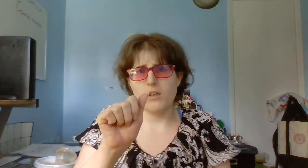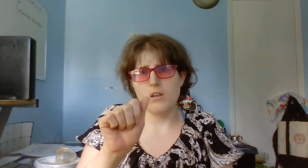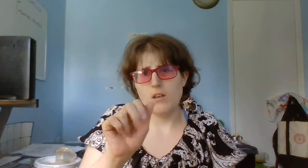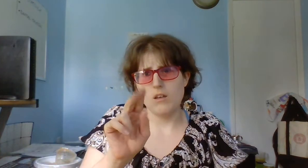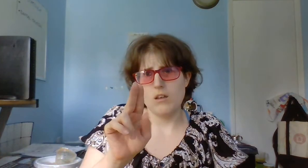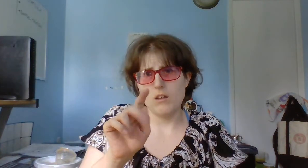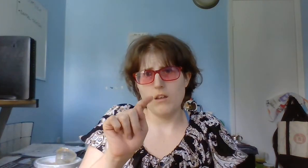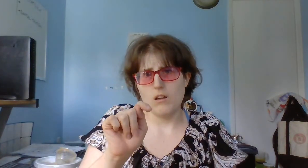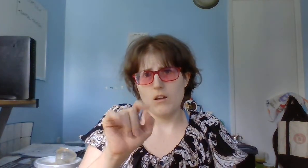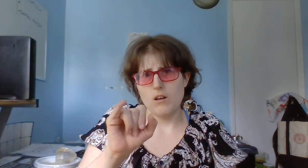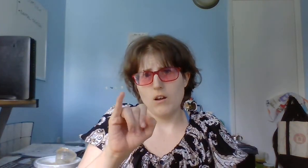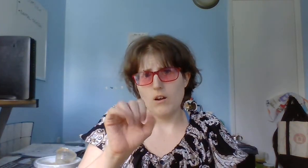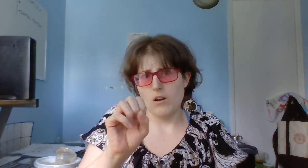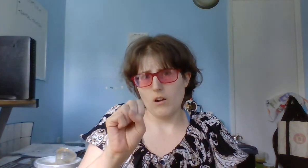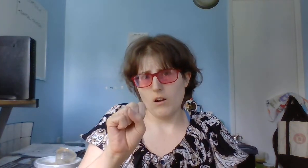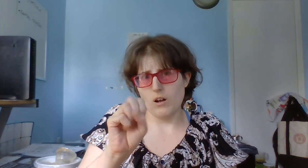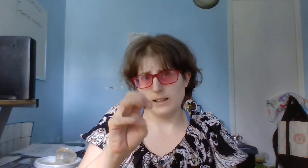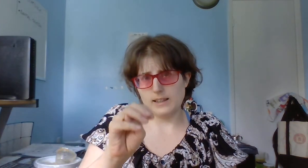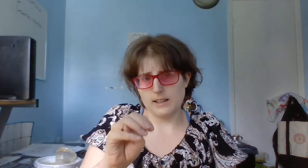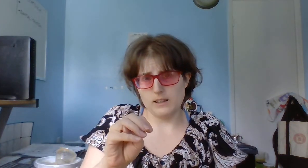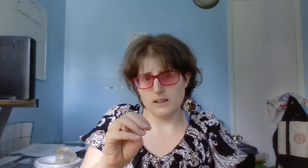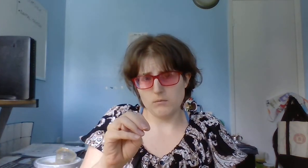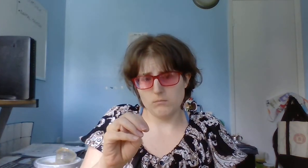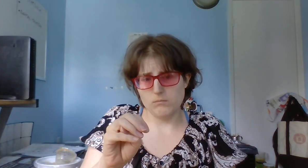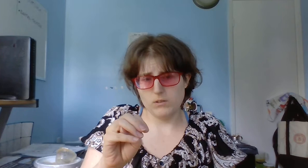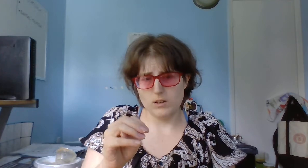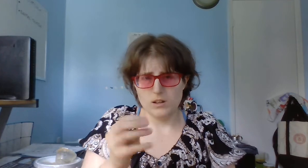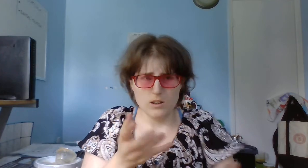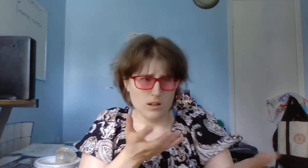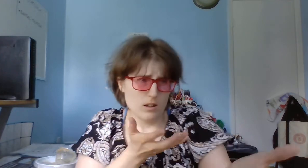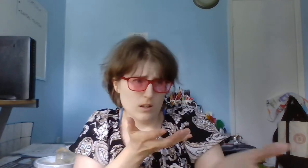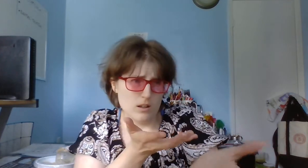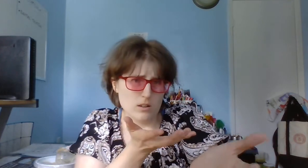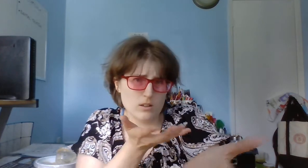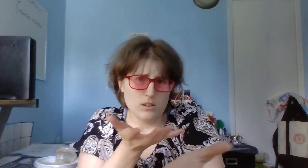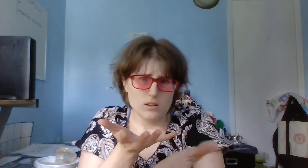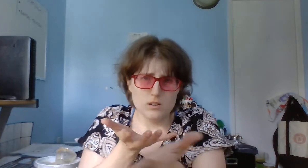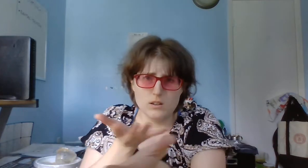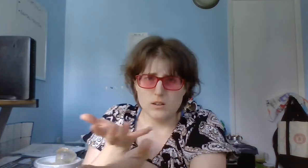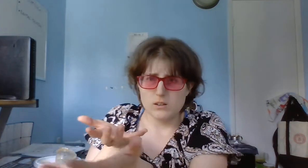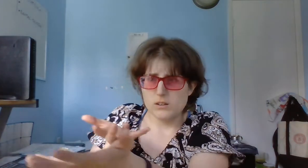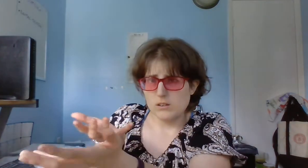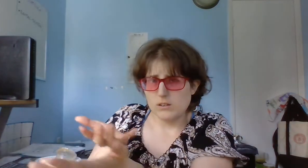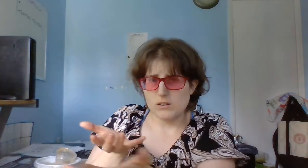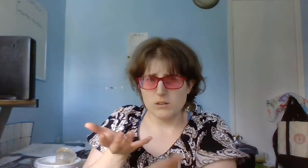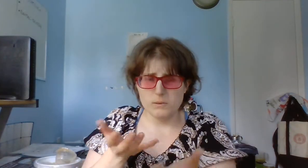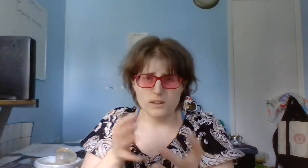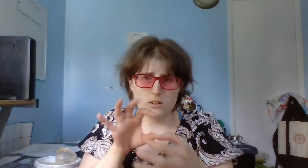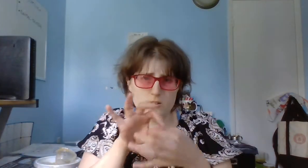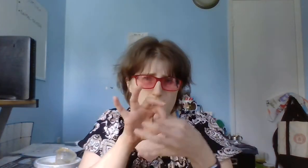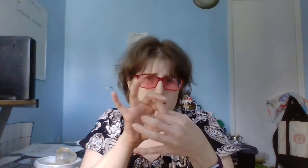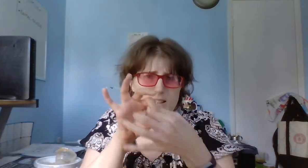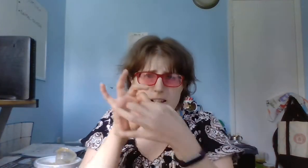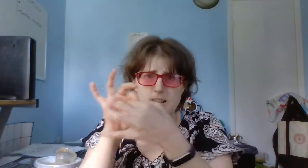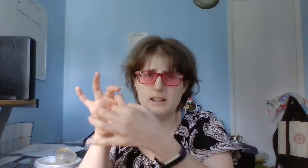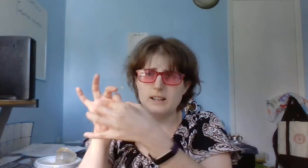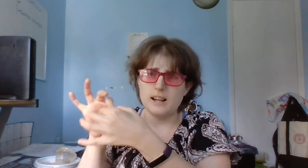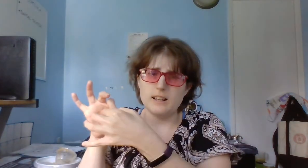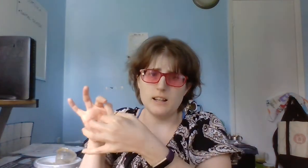autism to be interacting and connecting